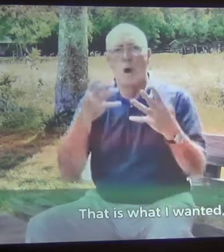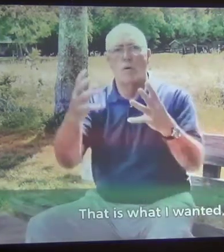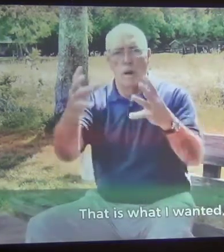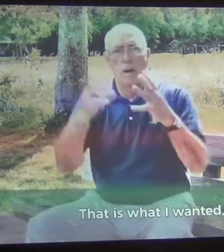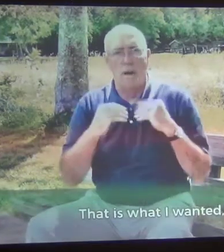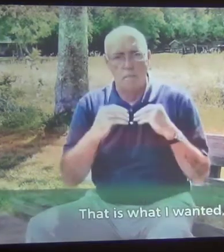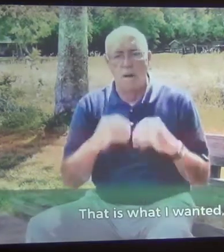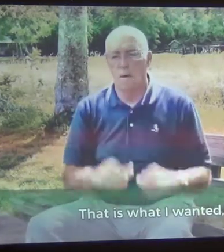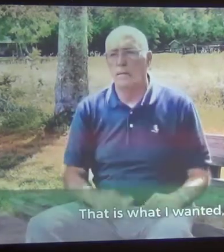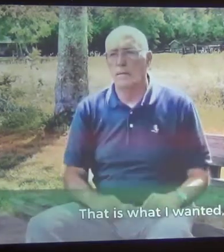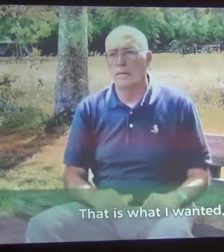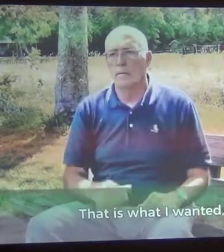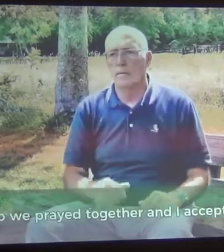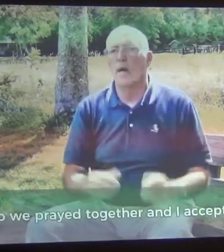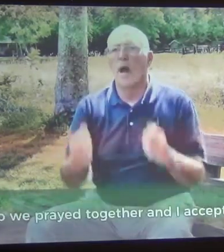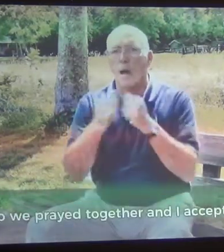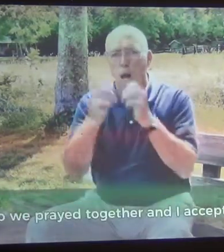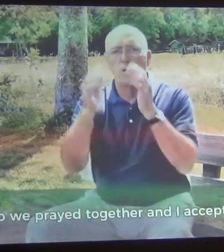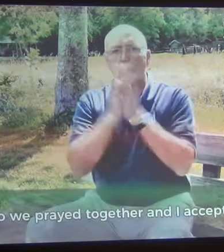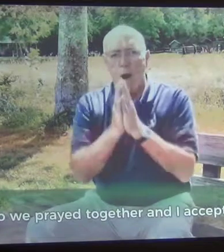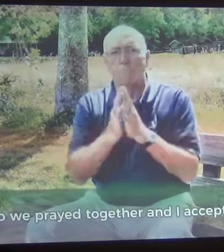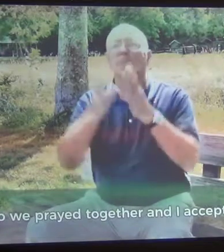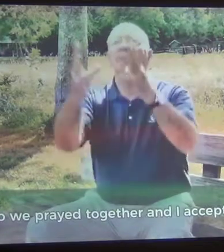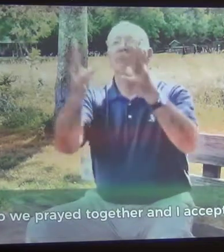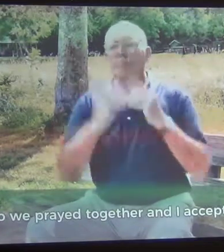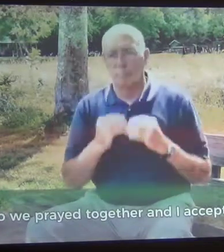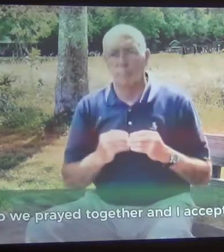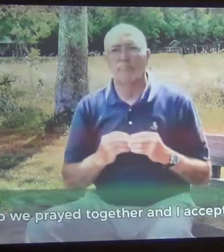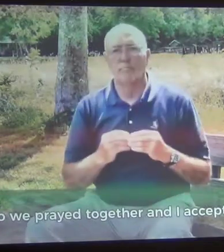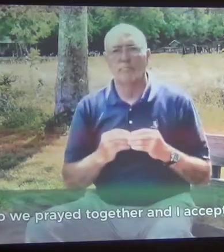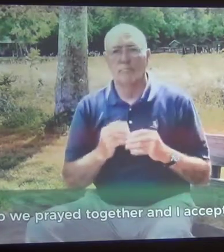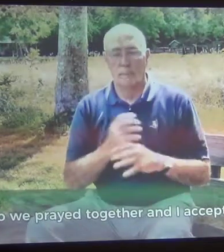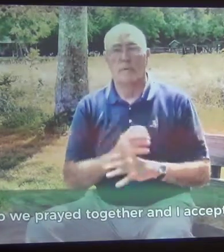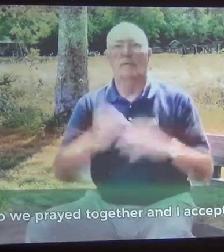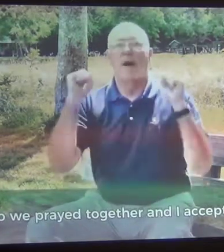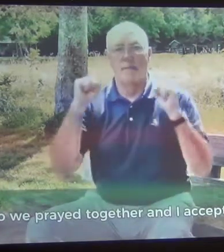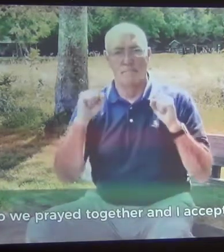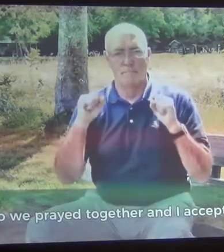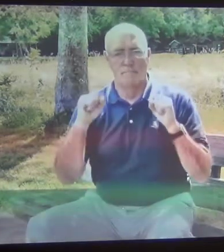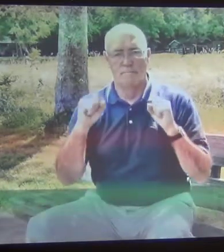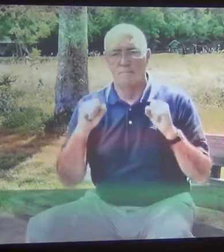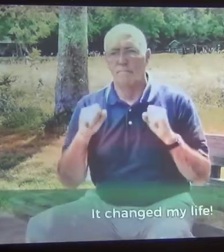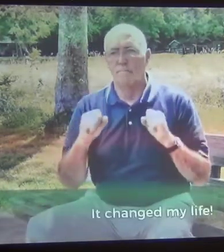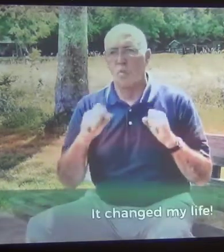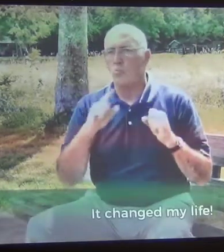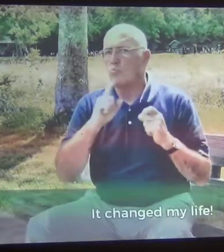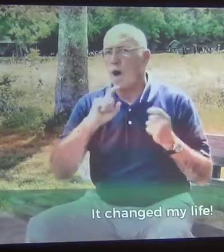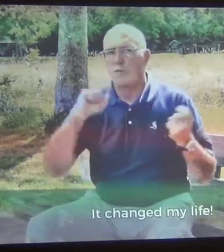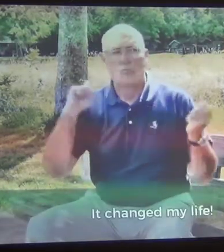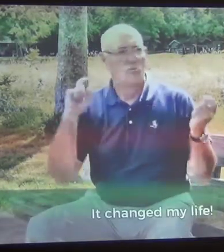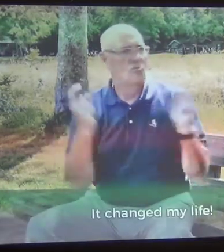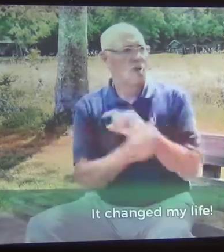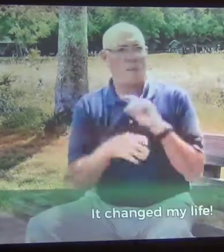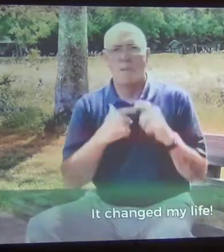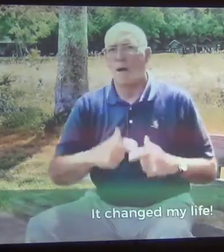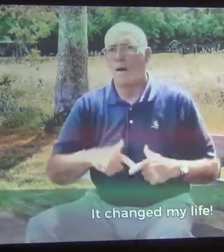is what I wanted. So we prayed together and I accepted salvation. It changed my life.